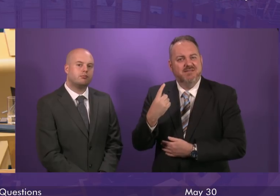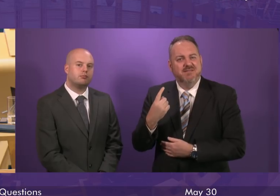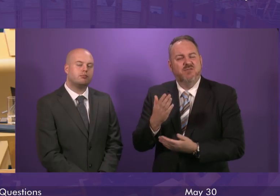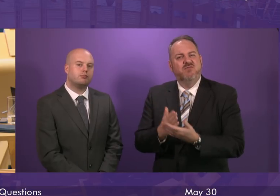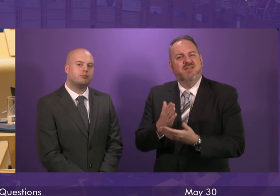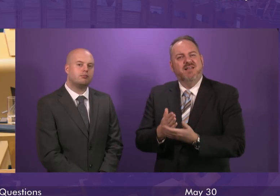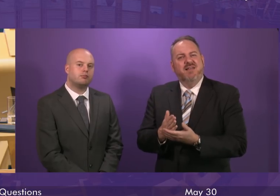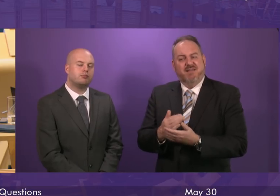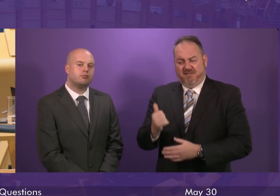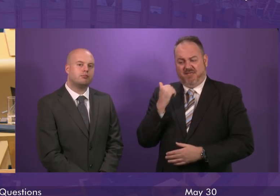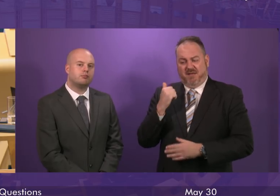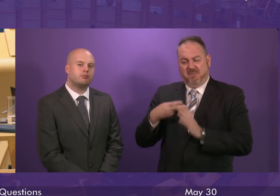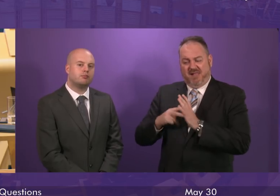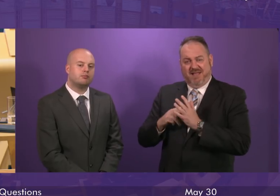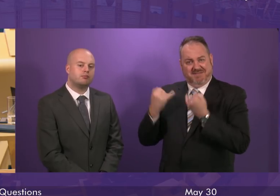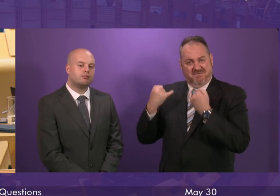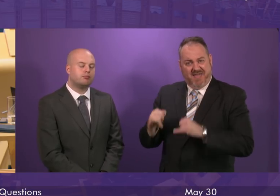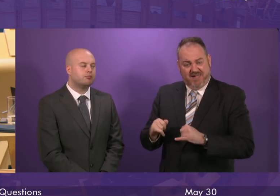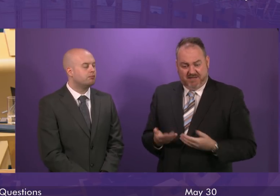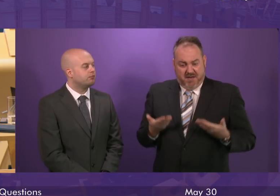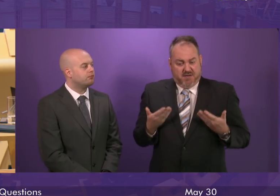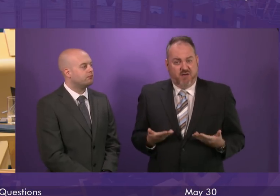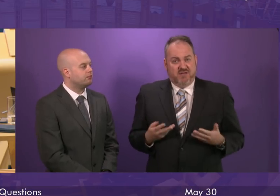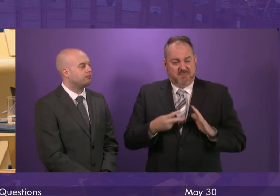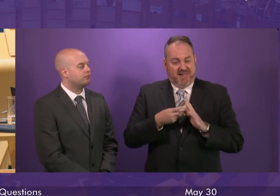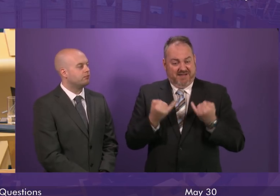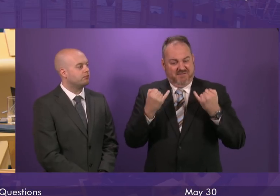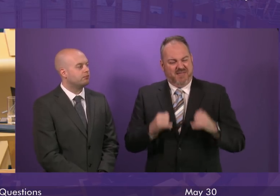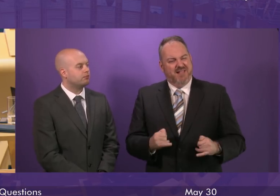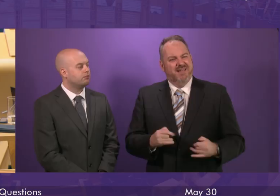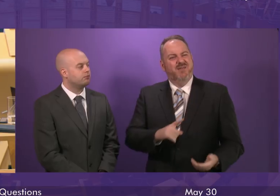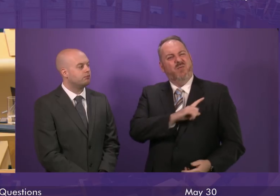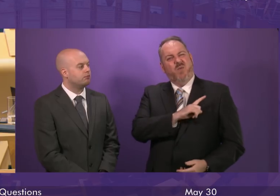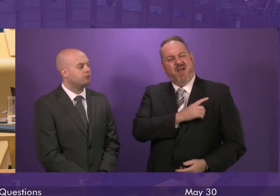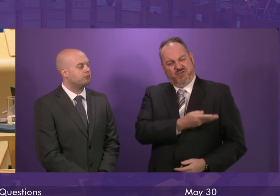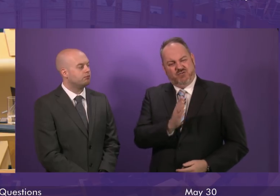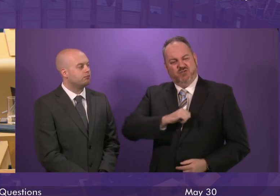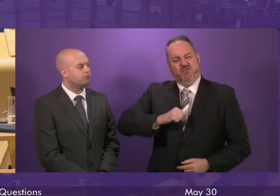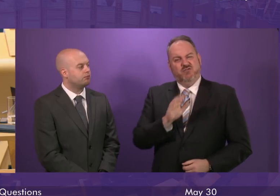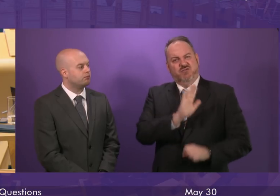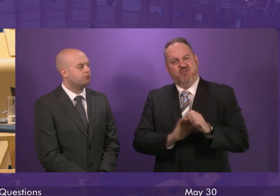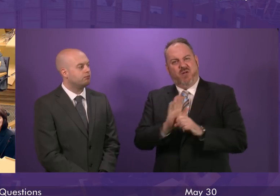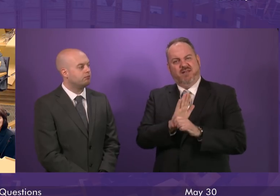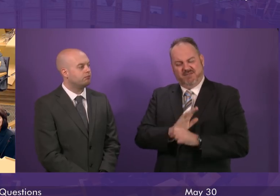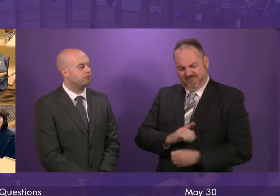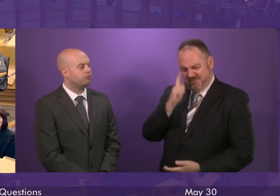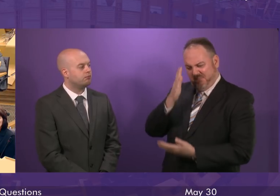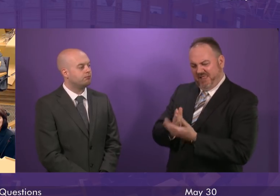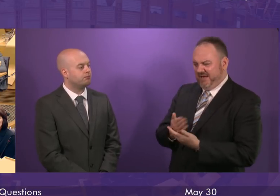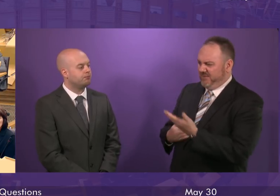failure of the previous plan and given that the current plan is failing too, why should Scottish patients have any confidence in this government?